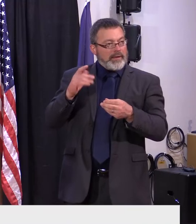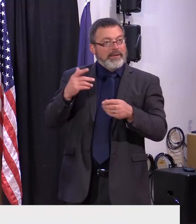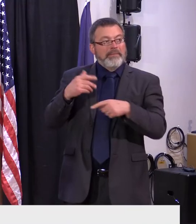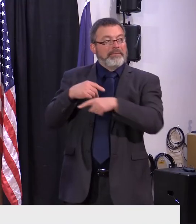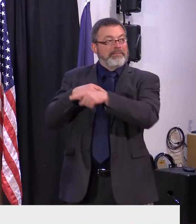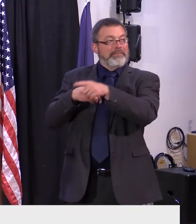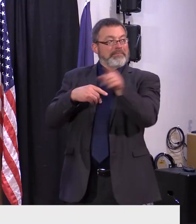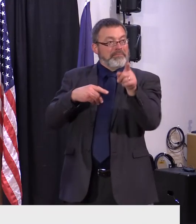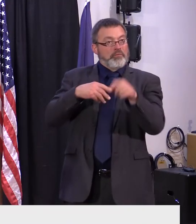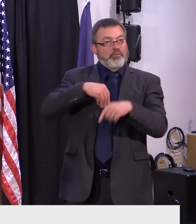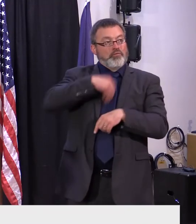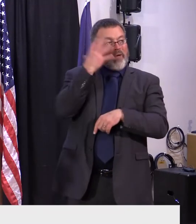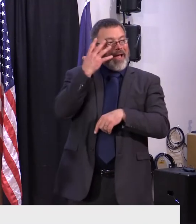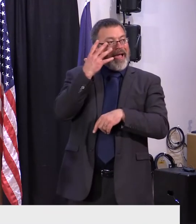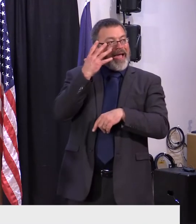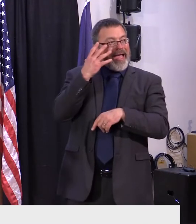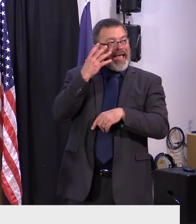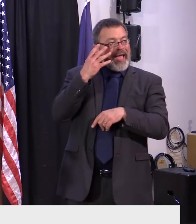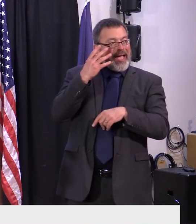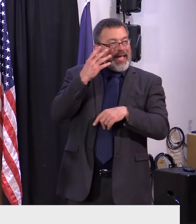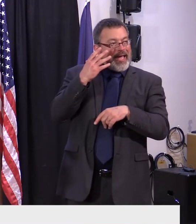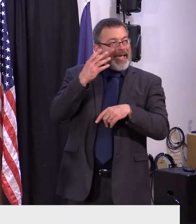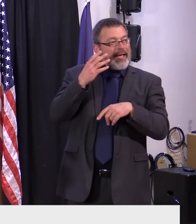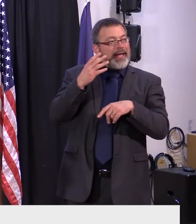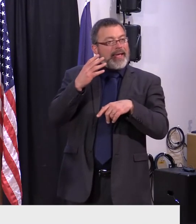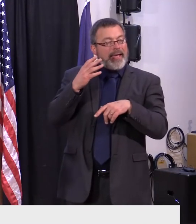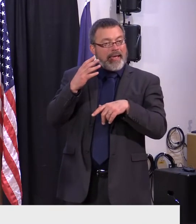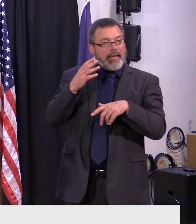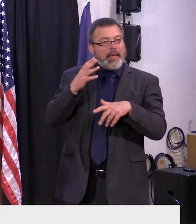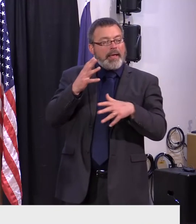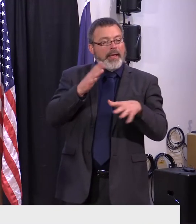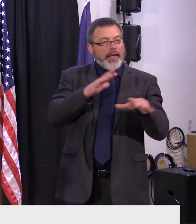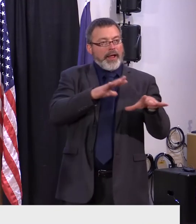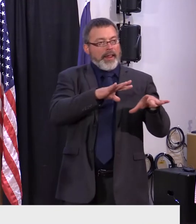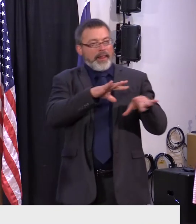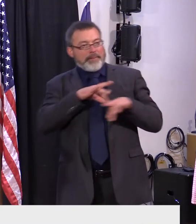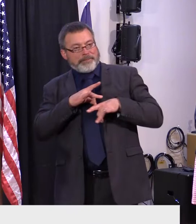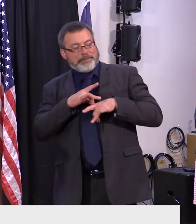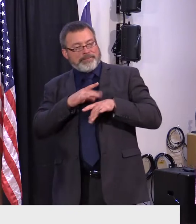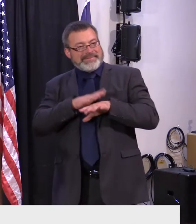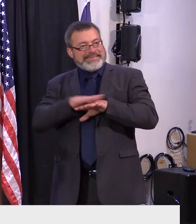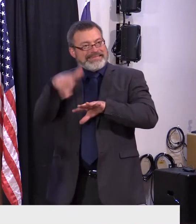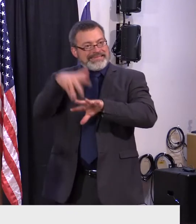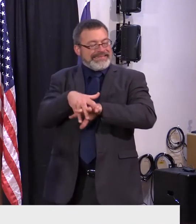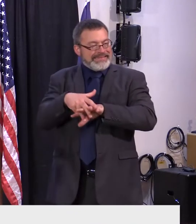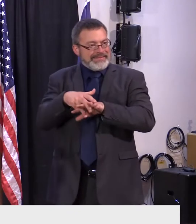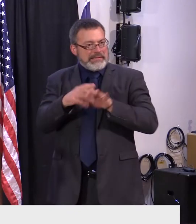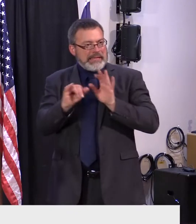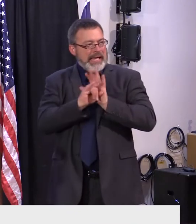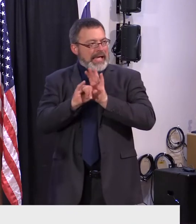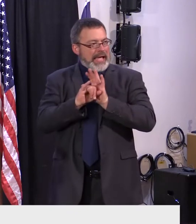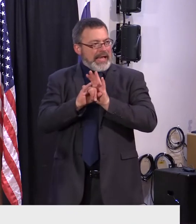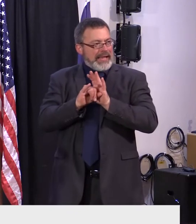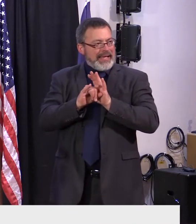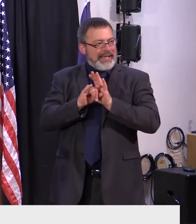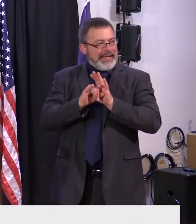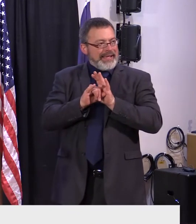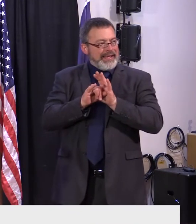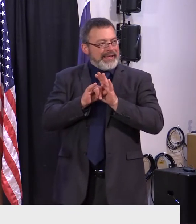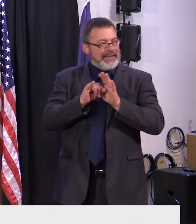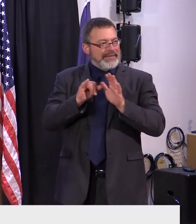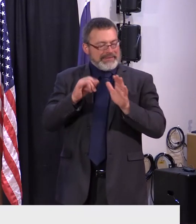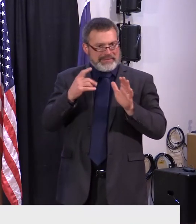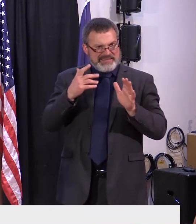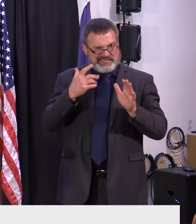on an indigenous identity i'm just wondering what you have to say to that yeah i mean again we've uh we've had